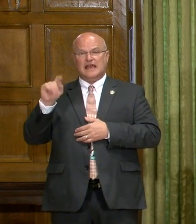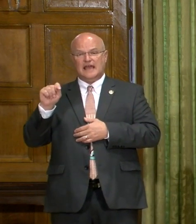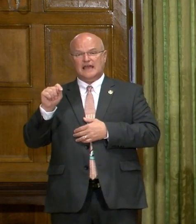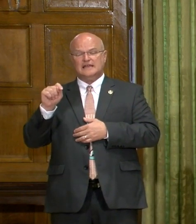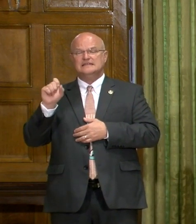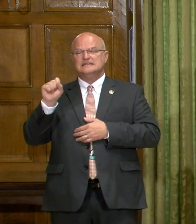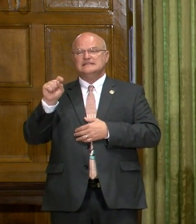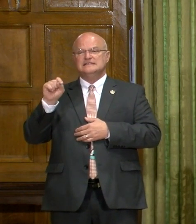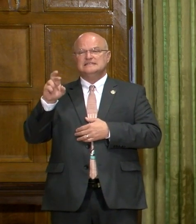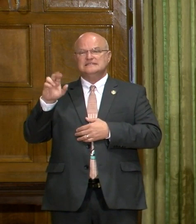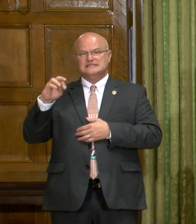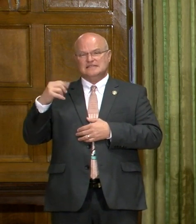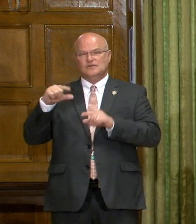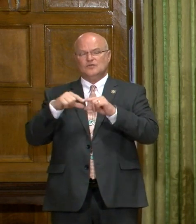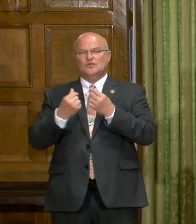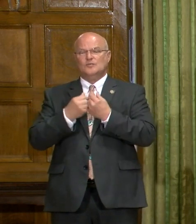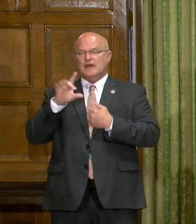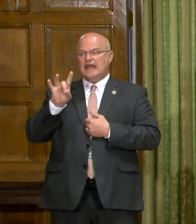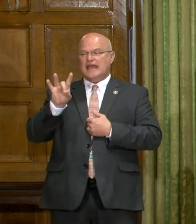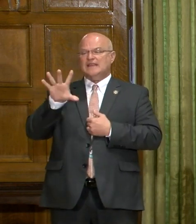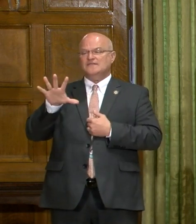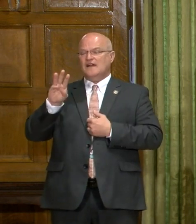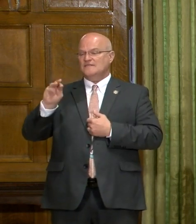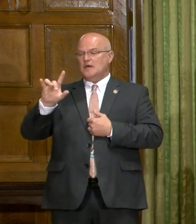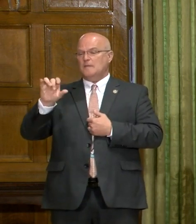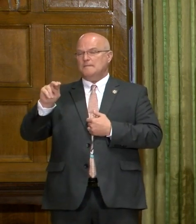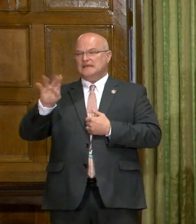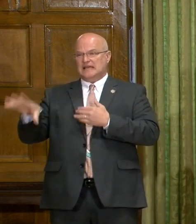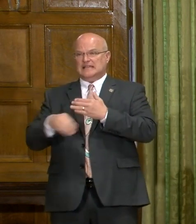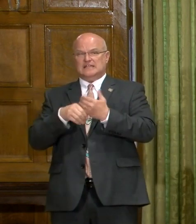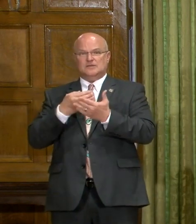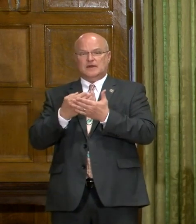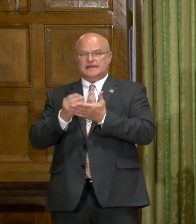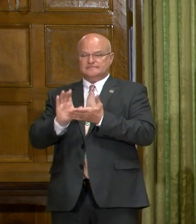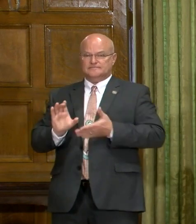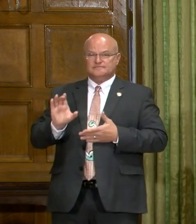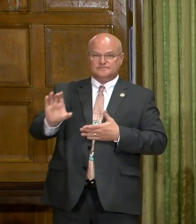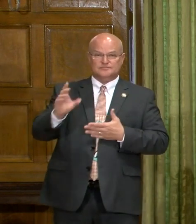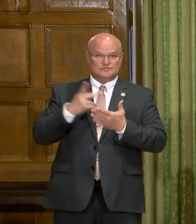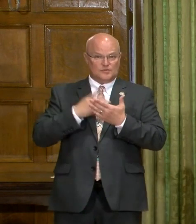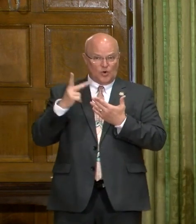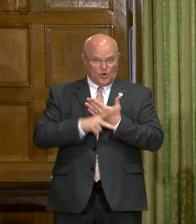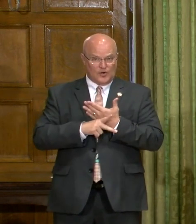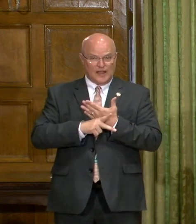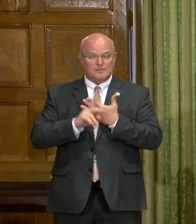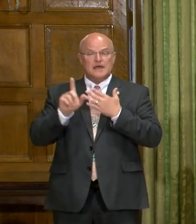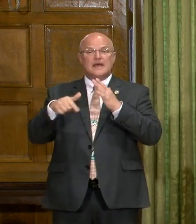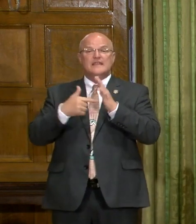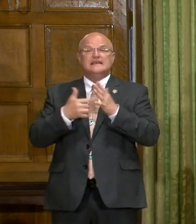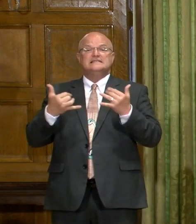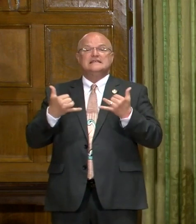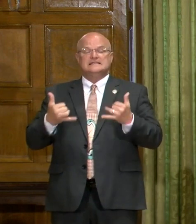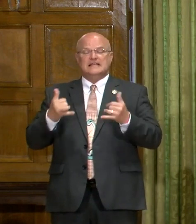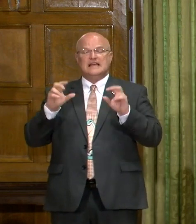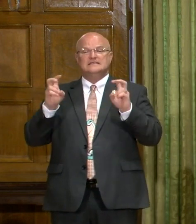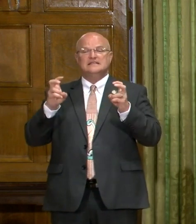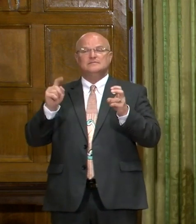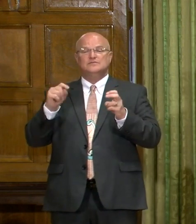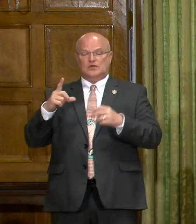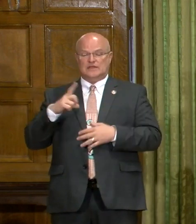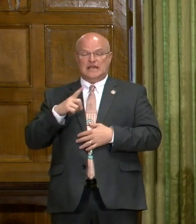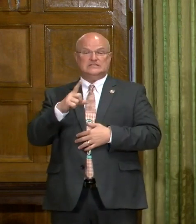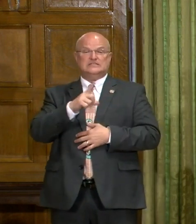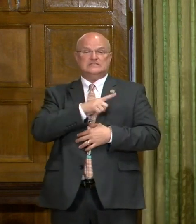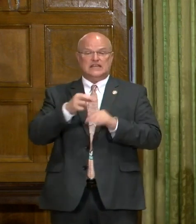approved today $85 million additional dollars to go into this grant program. This is now subject to